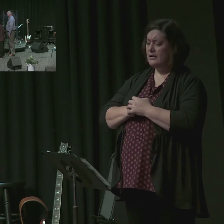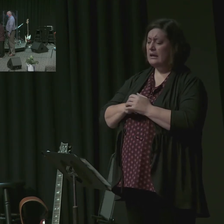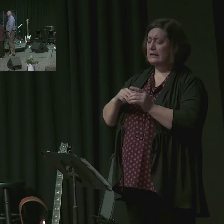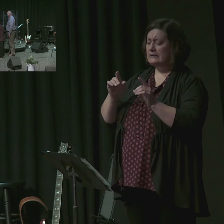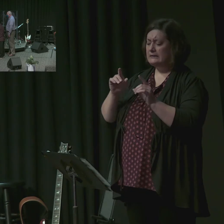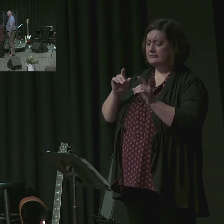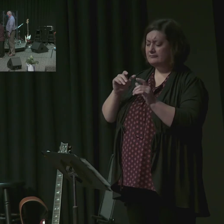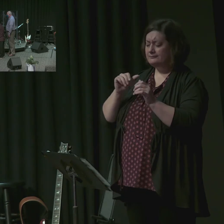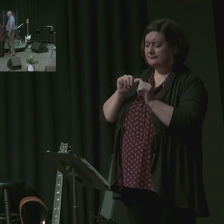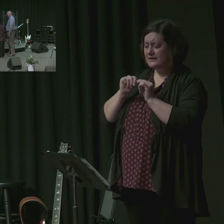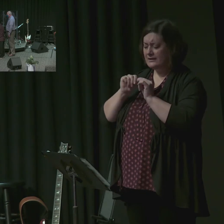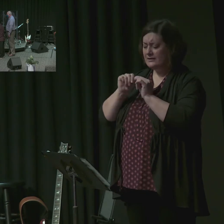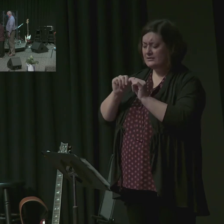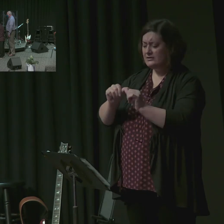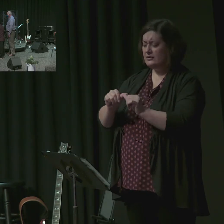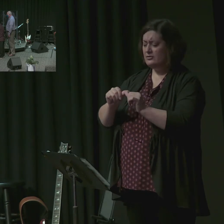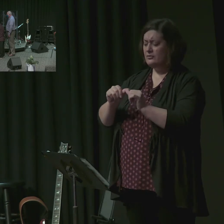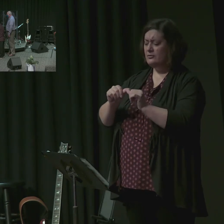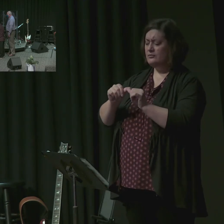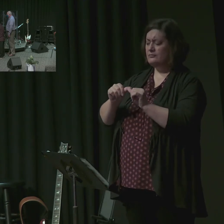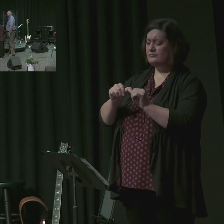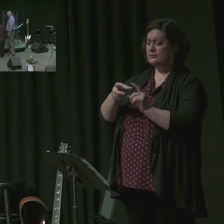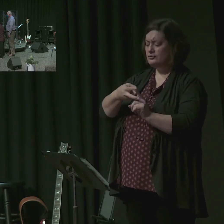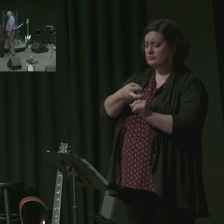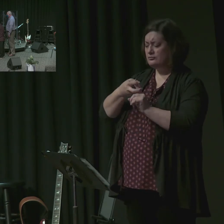for in it you do much and you bless us much.